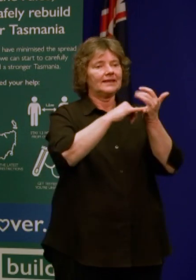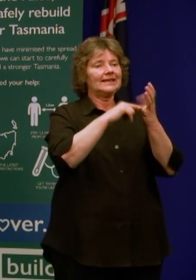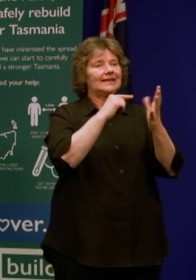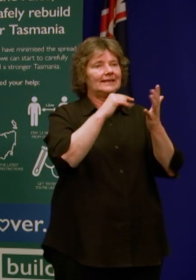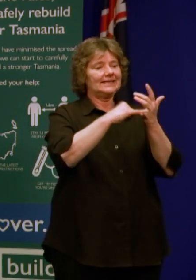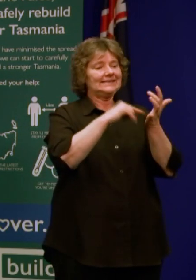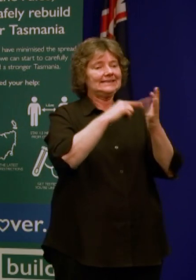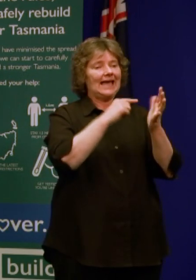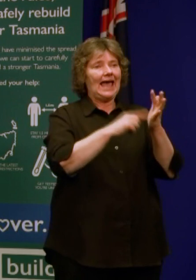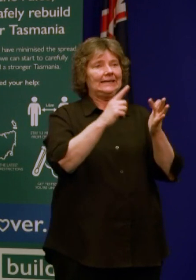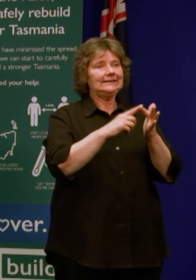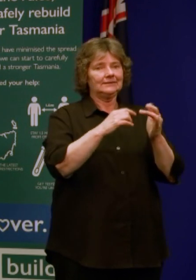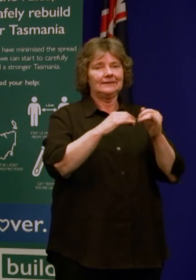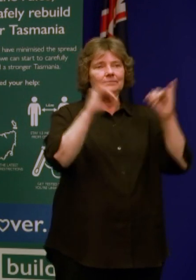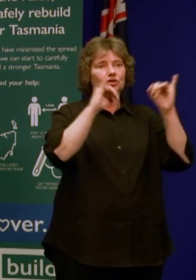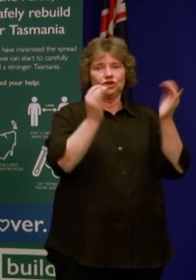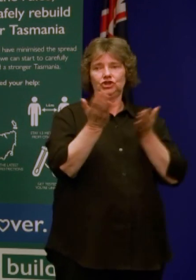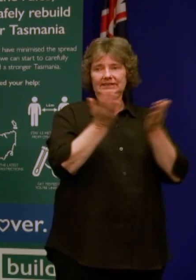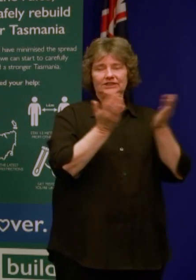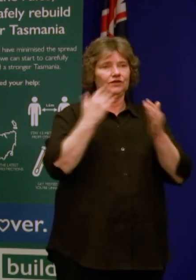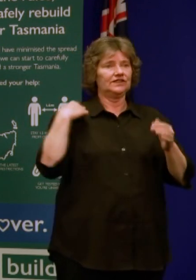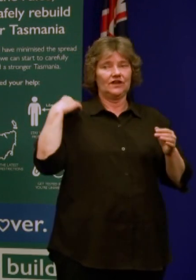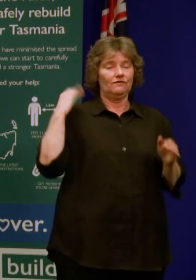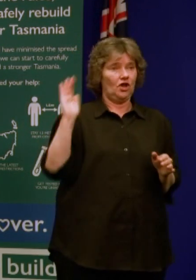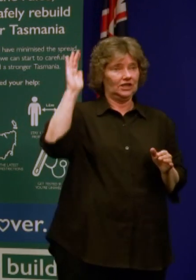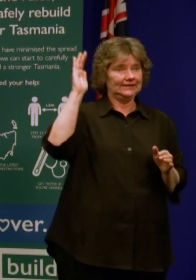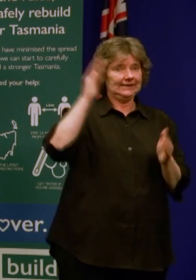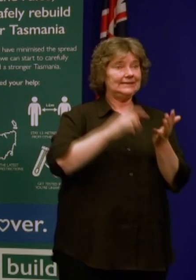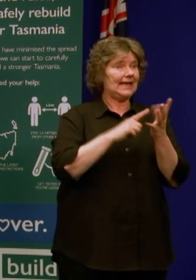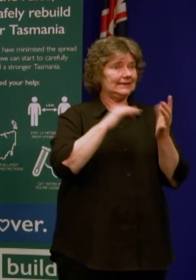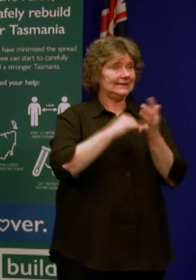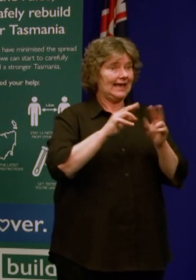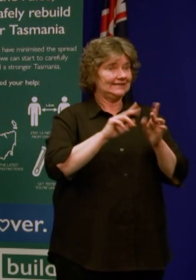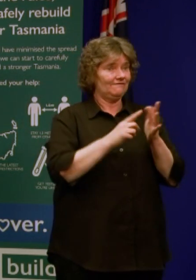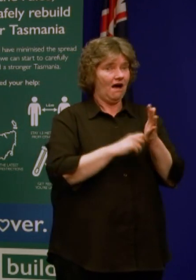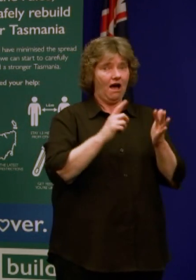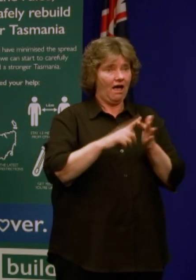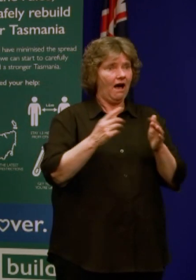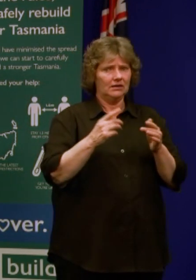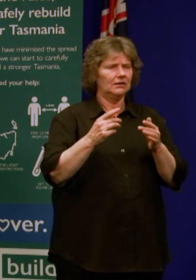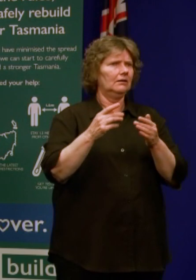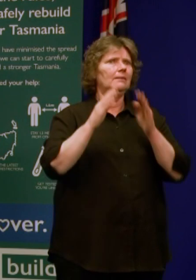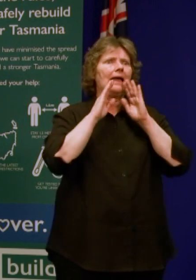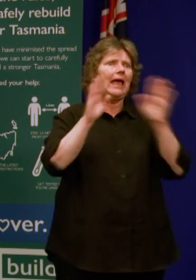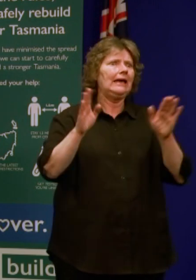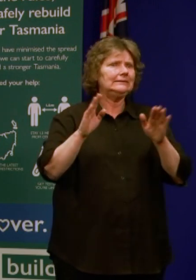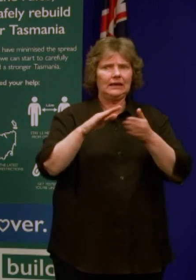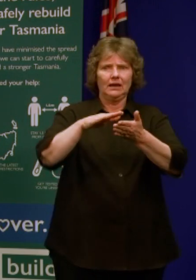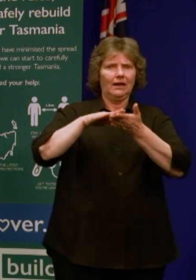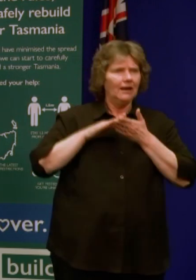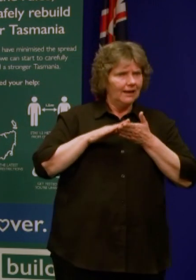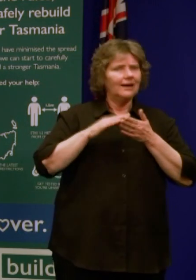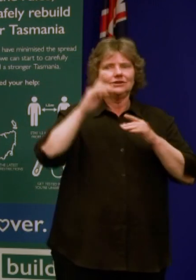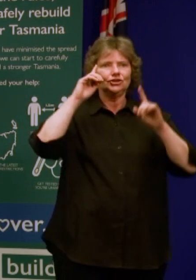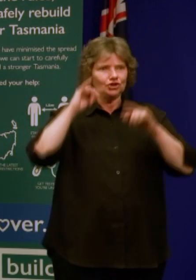doing those checks, and the Tasmania Fire Service has been amazing. They have worked tirelessly to assist us. Police are still